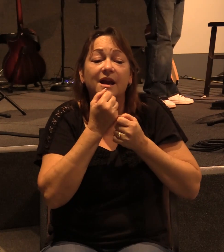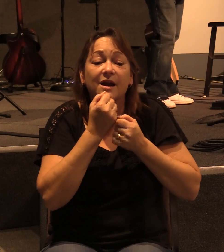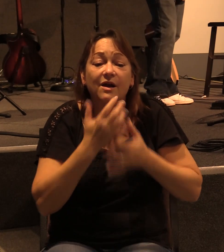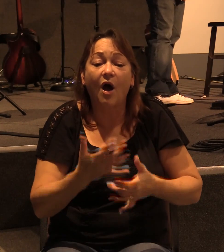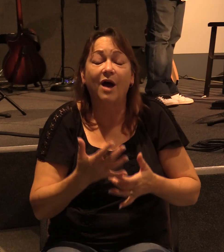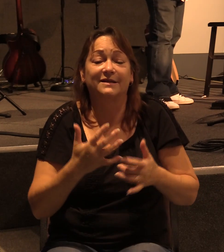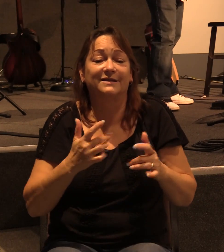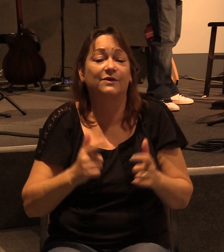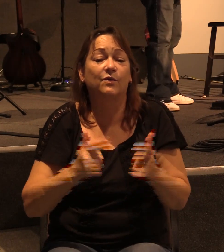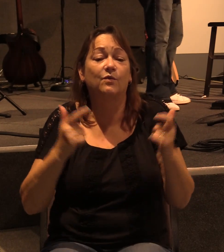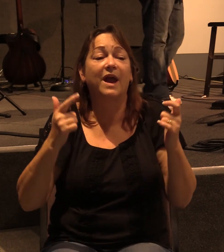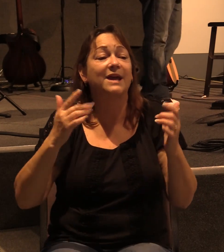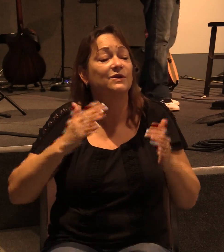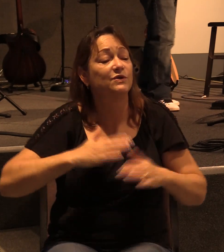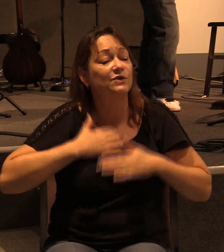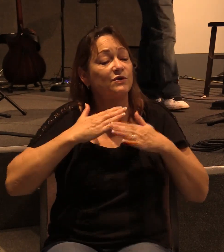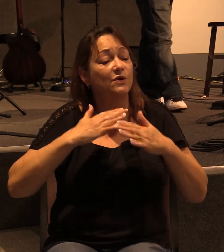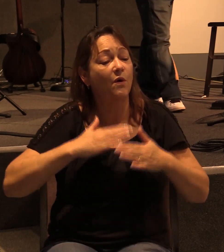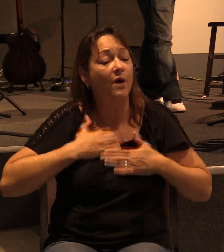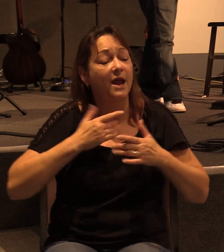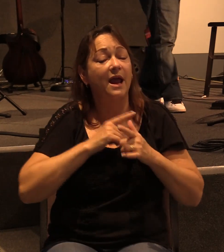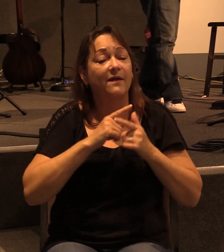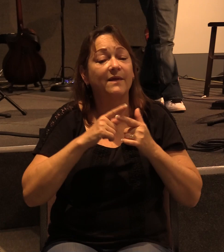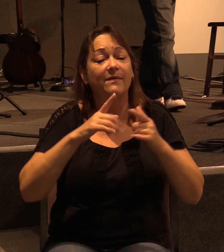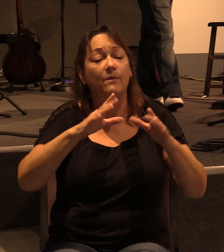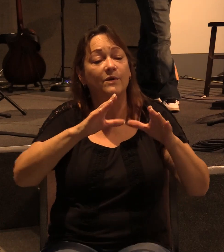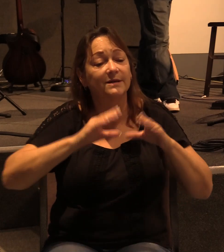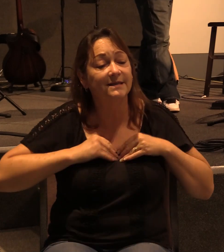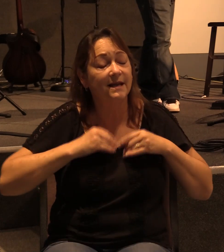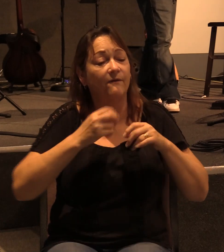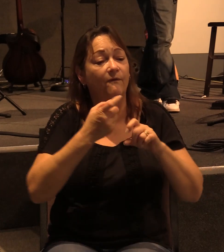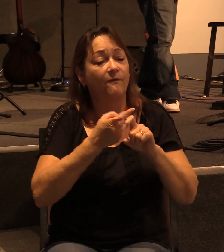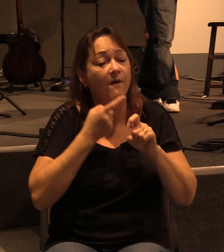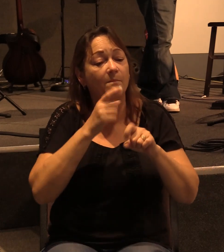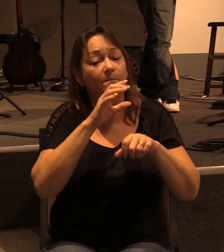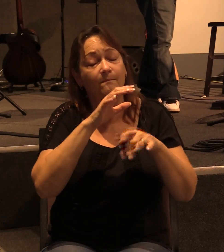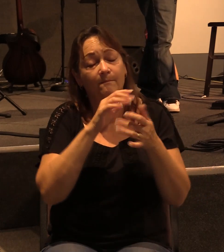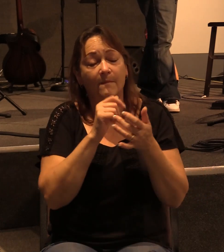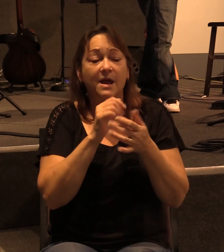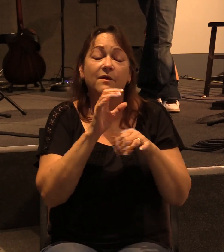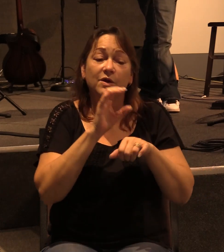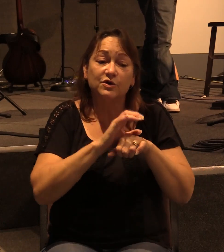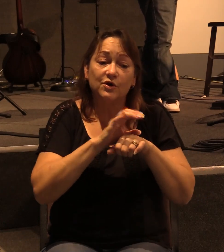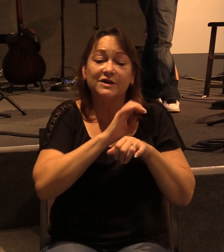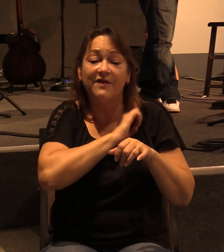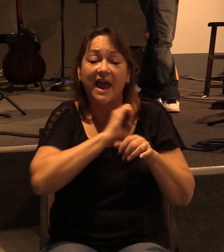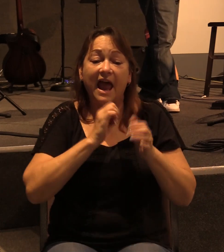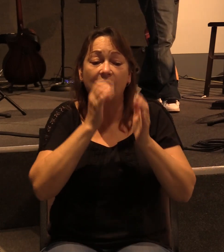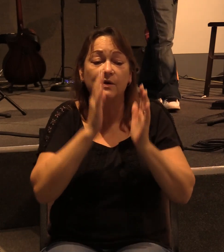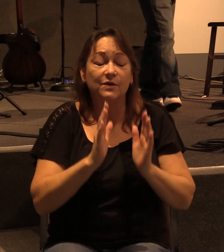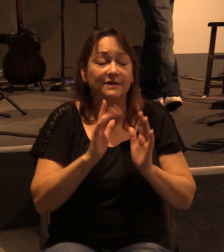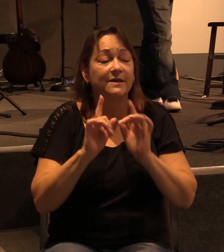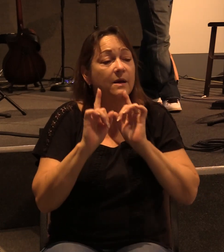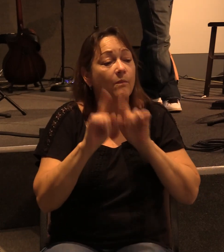had come to Jerusalem, they were received by the church and the apostles and the elders, and they reported all the things that God had done with them.